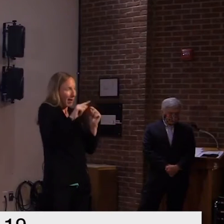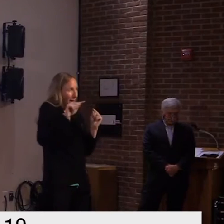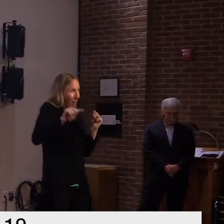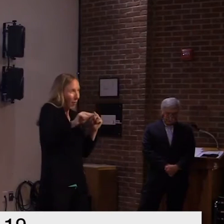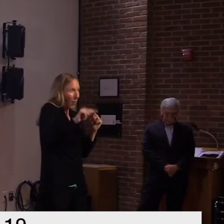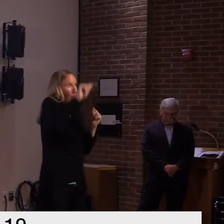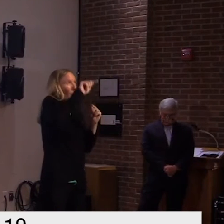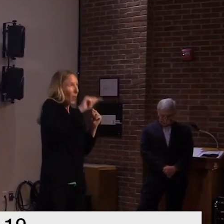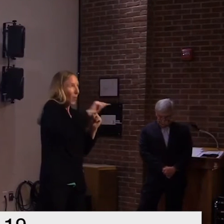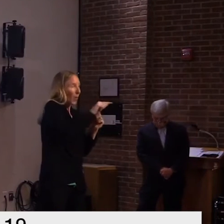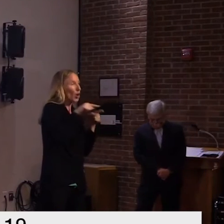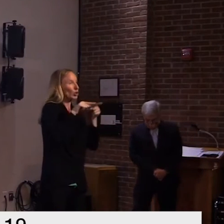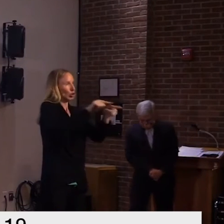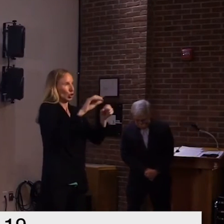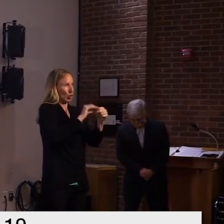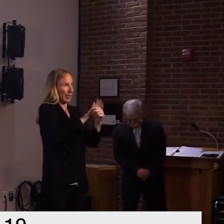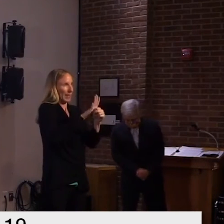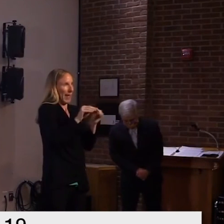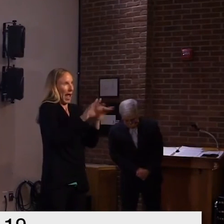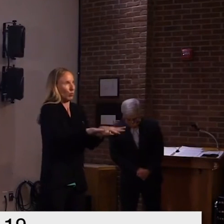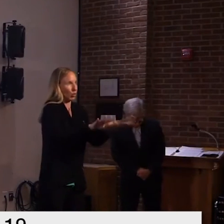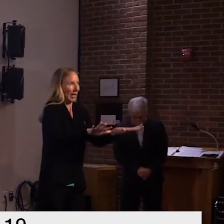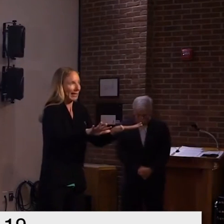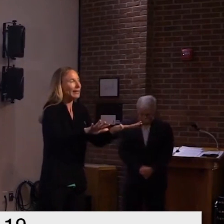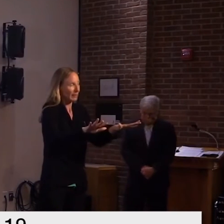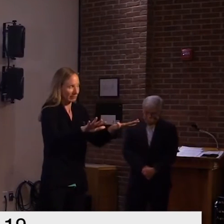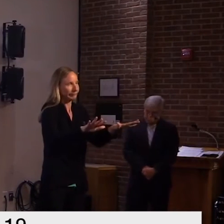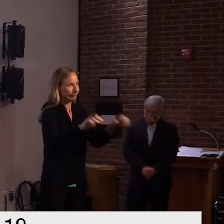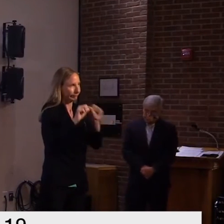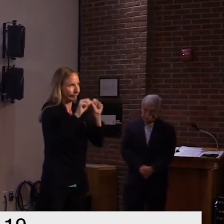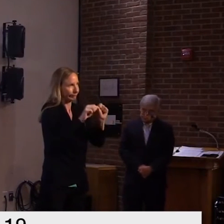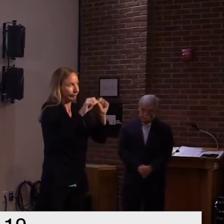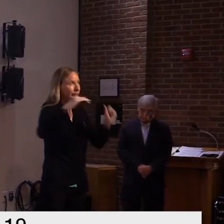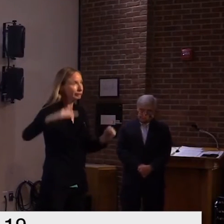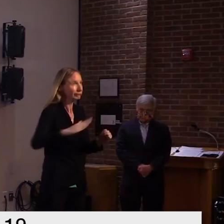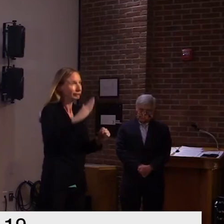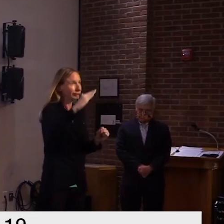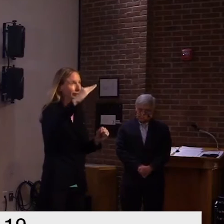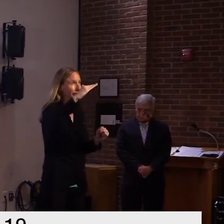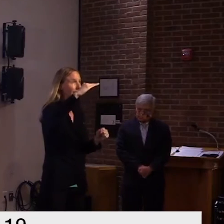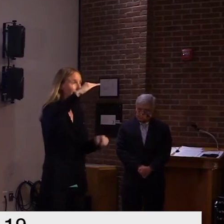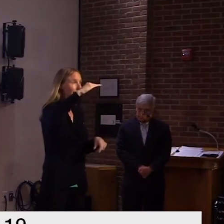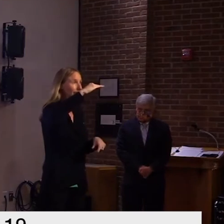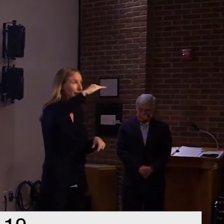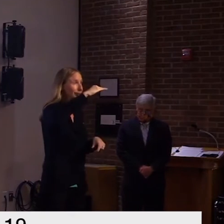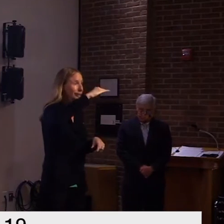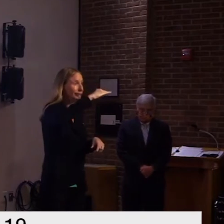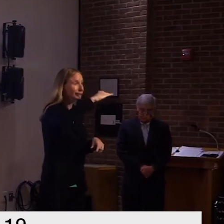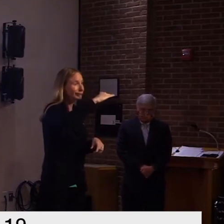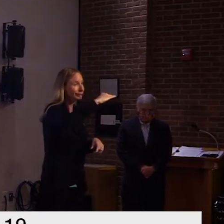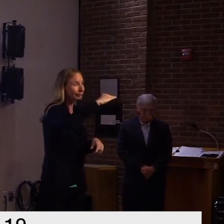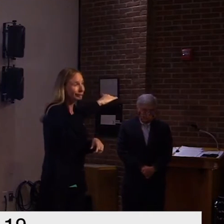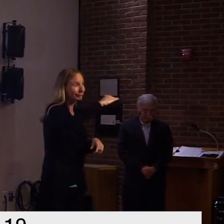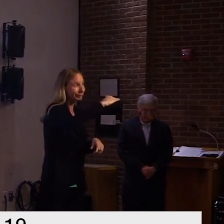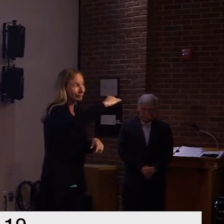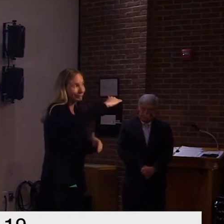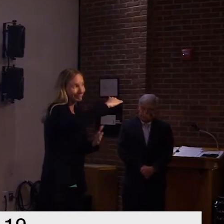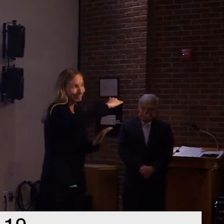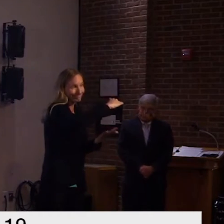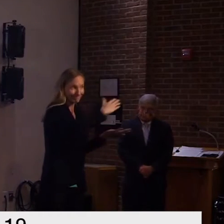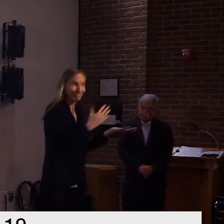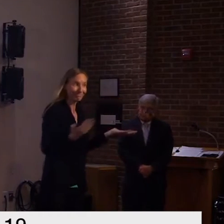at the time of the outbreak that has persisted and now we're in a very low phase in fact